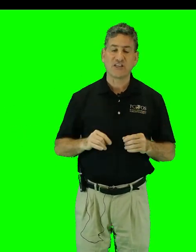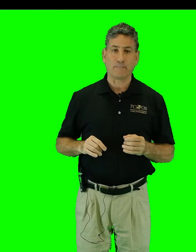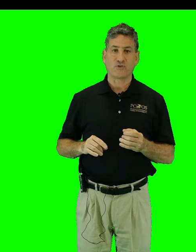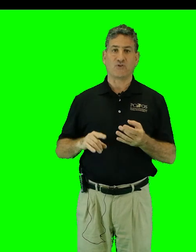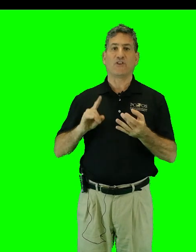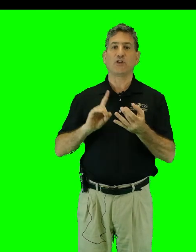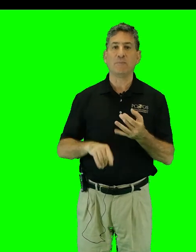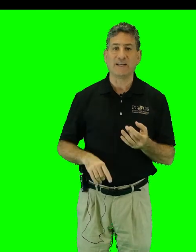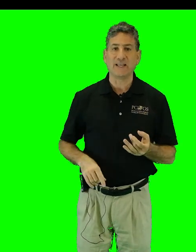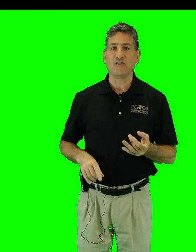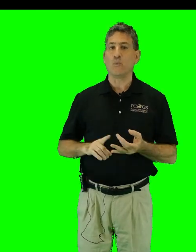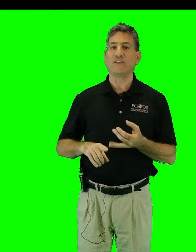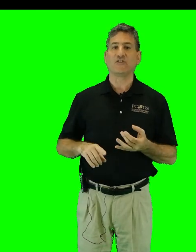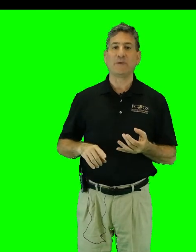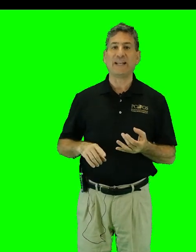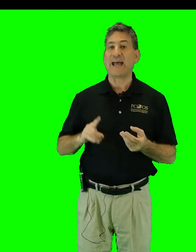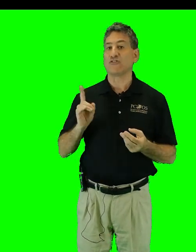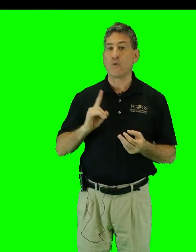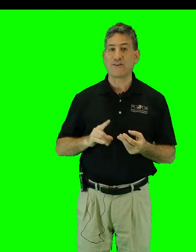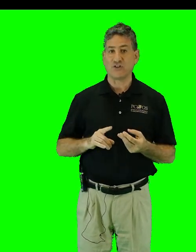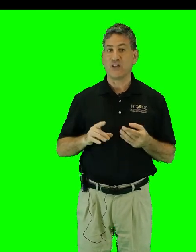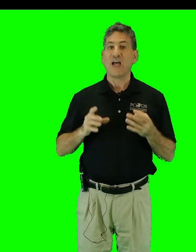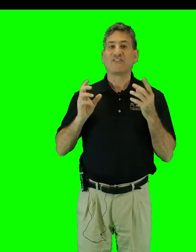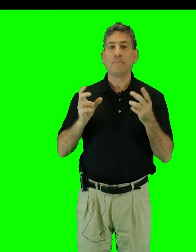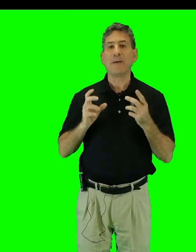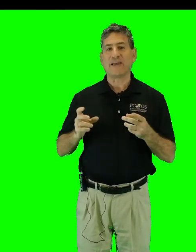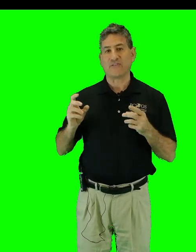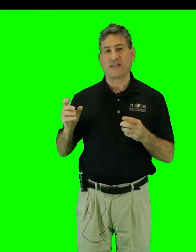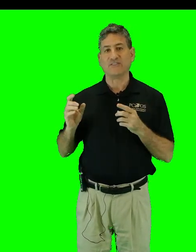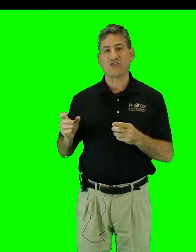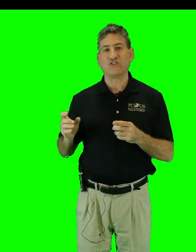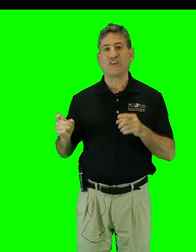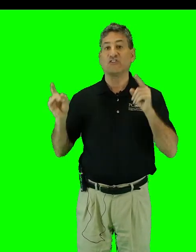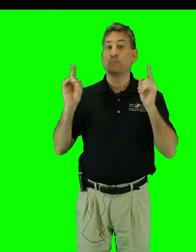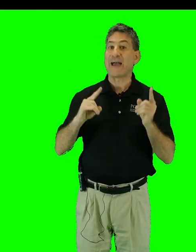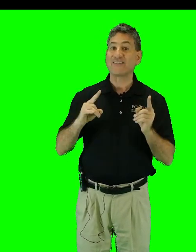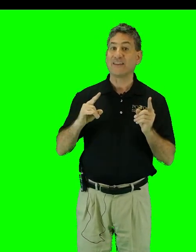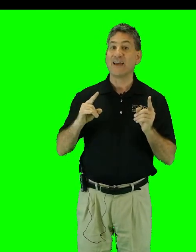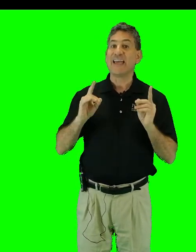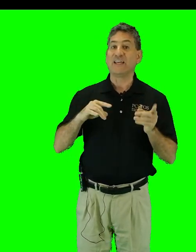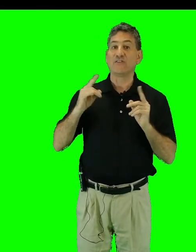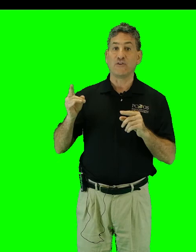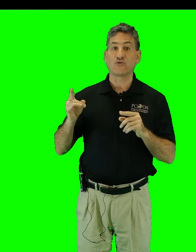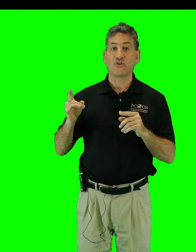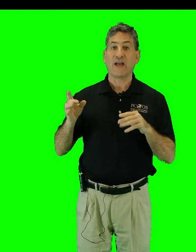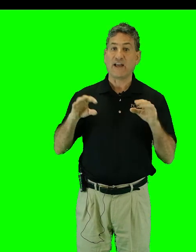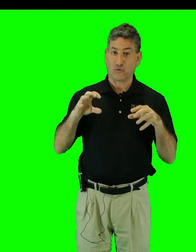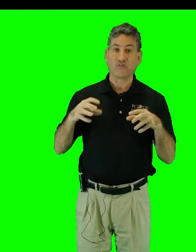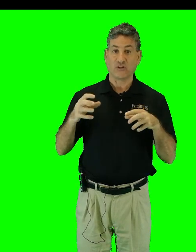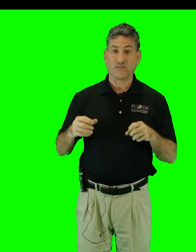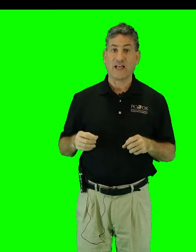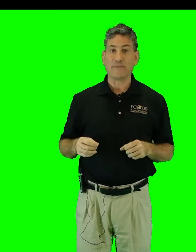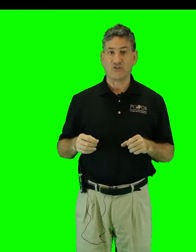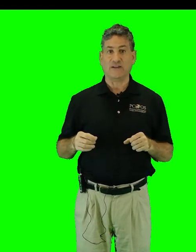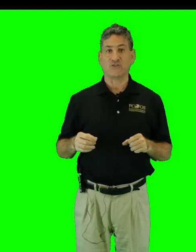temperature, the humidity, the wind speed, and direction to mimic the conditions expected in the future as a result of climate change.